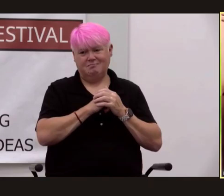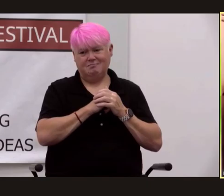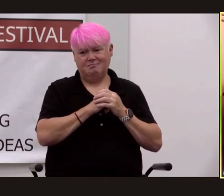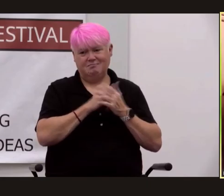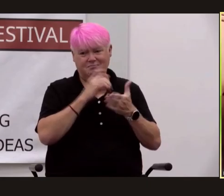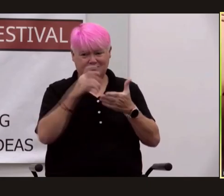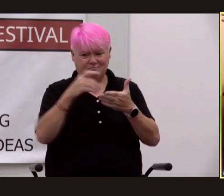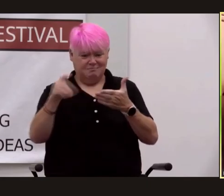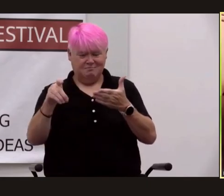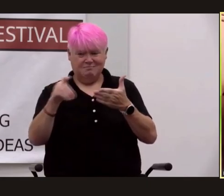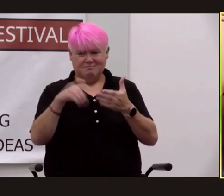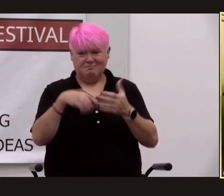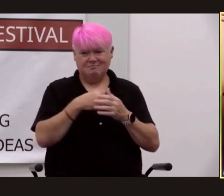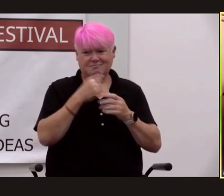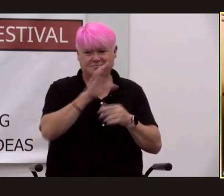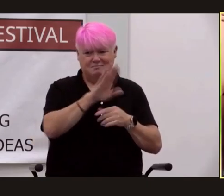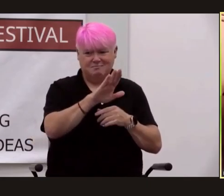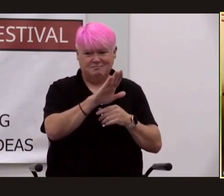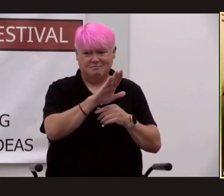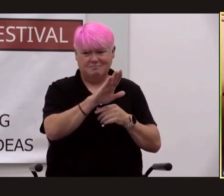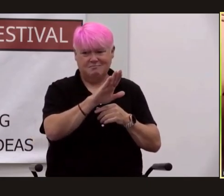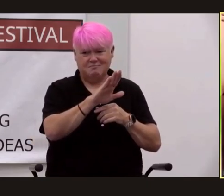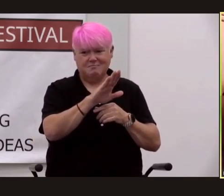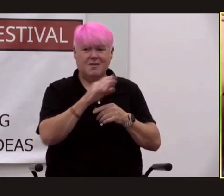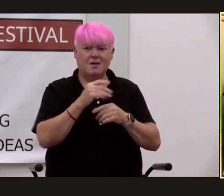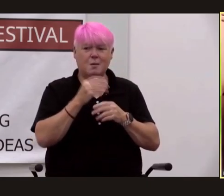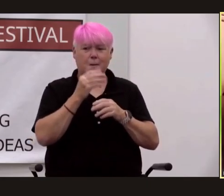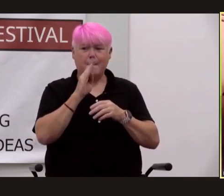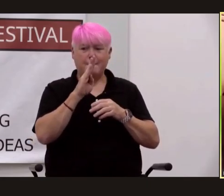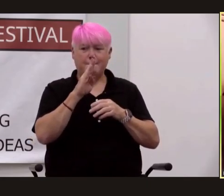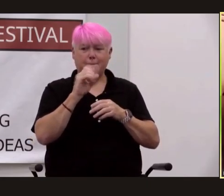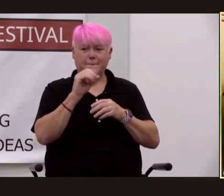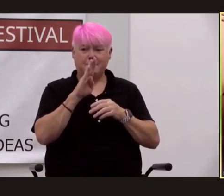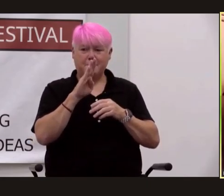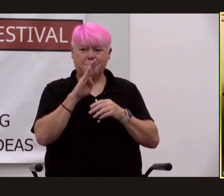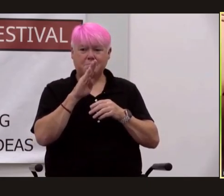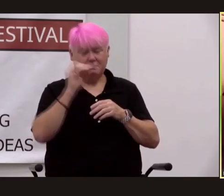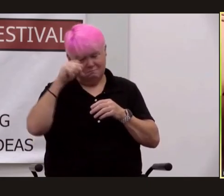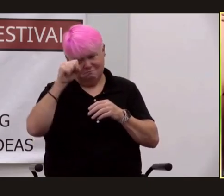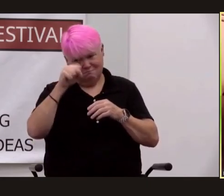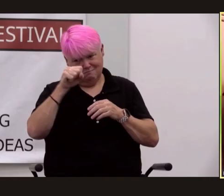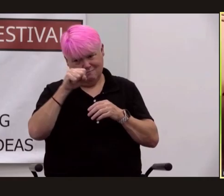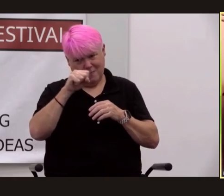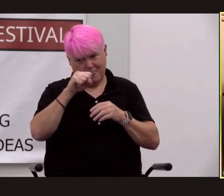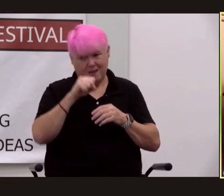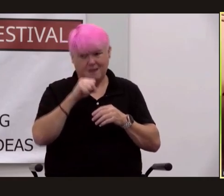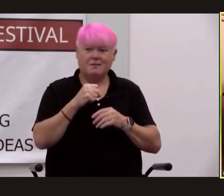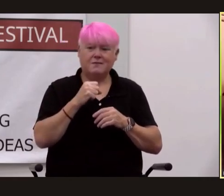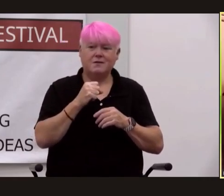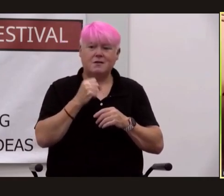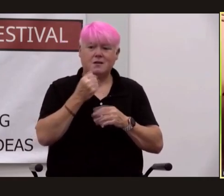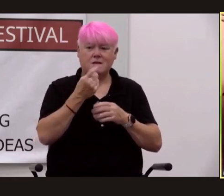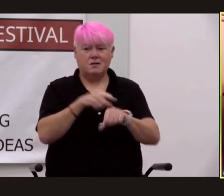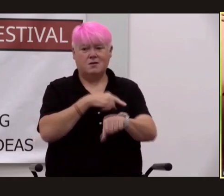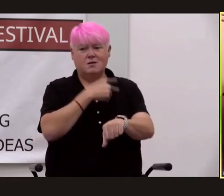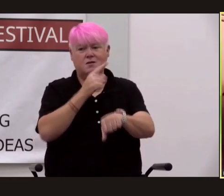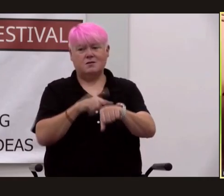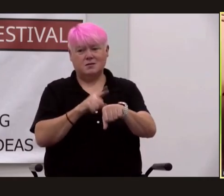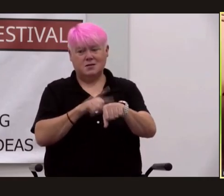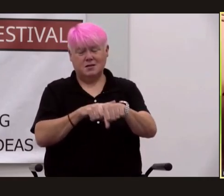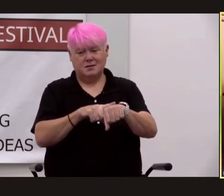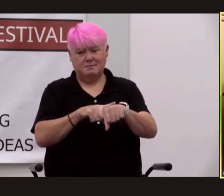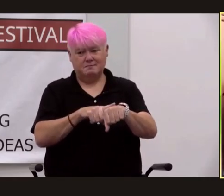science robert nodded and after a moment more and with a wan smile server withdrew